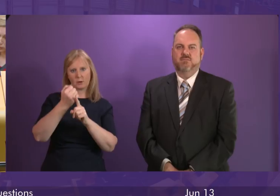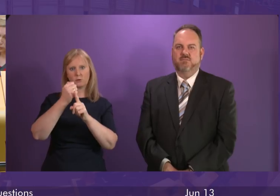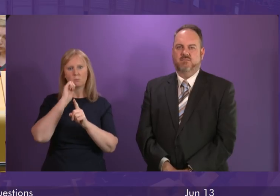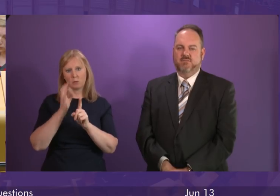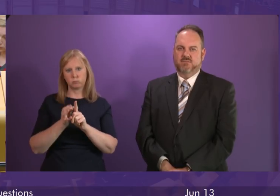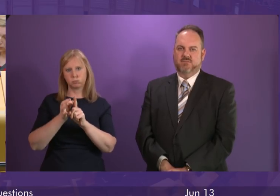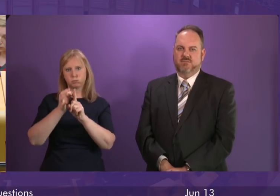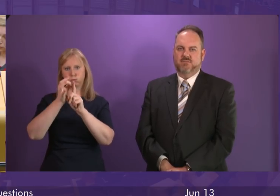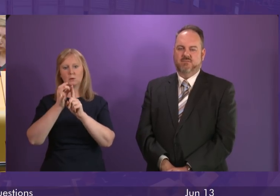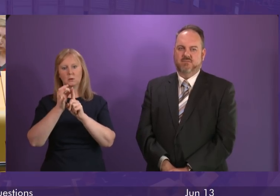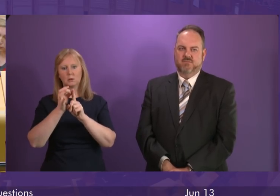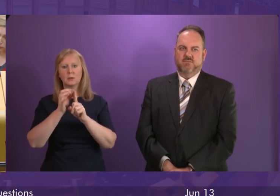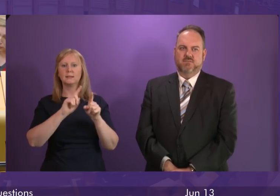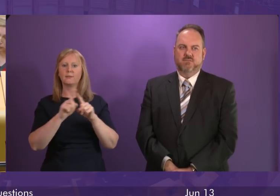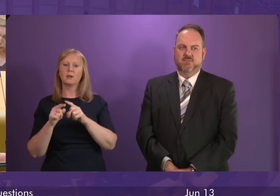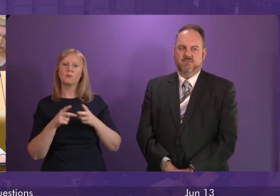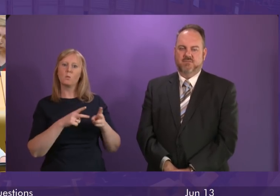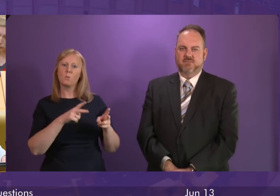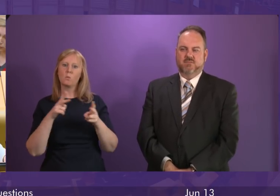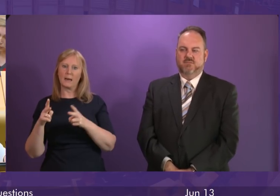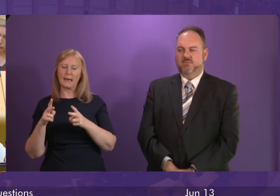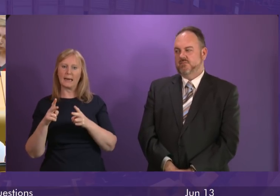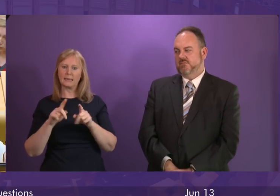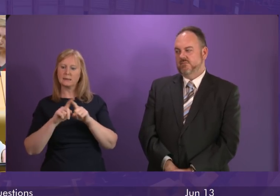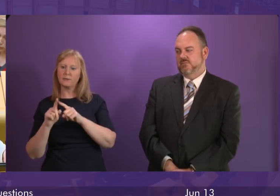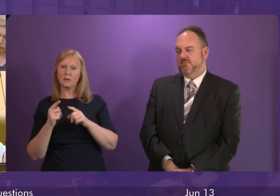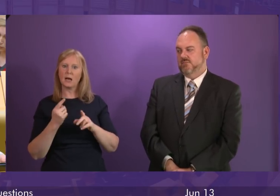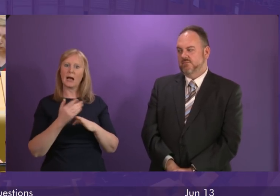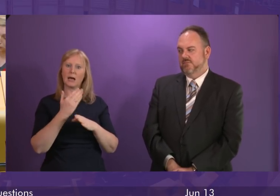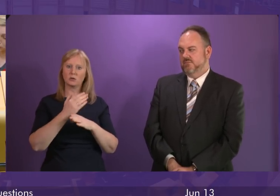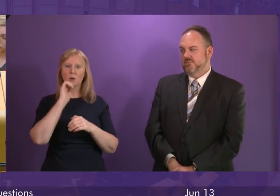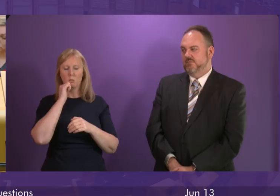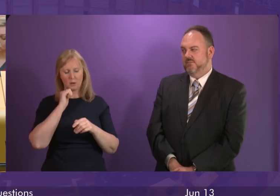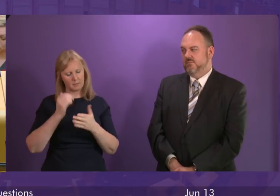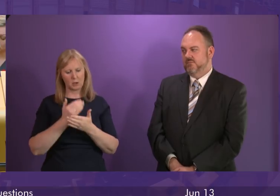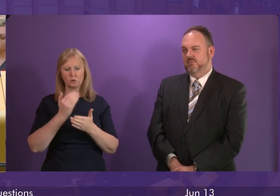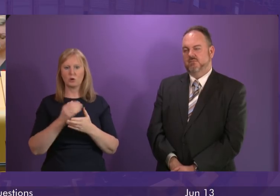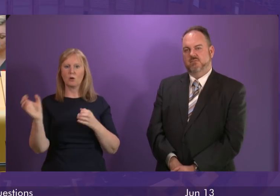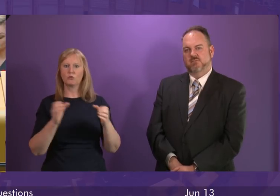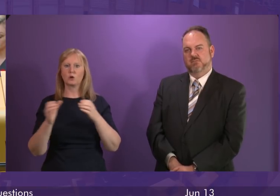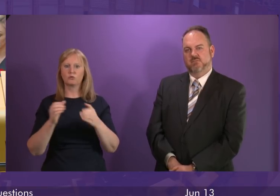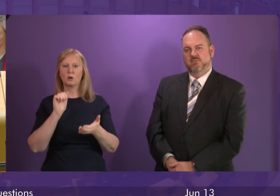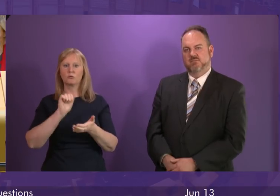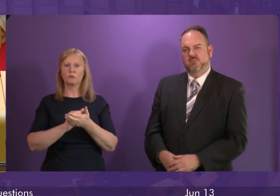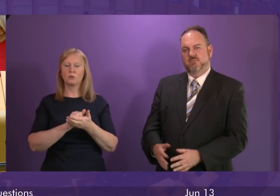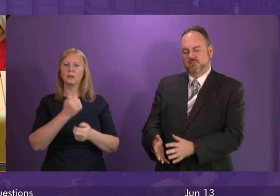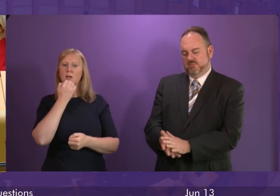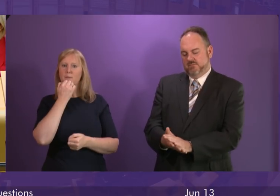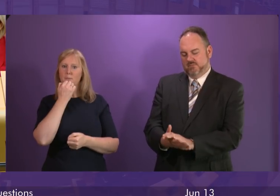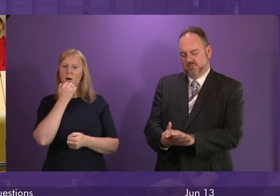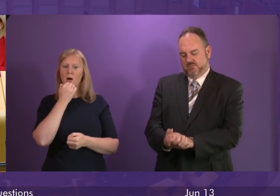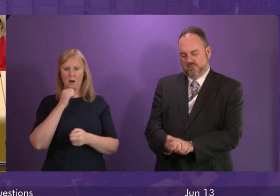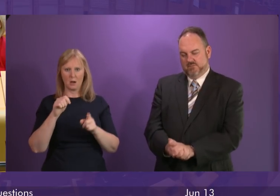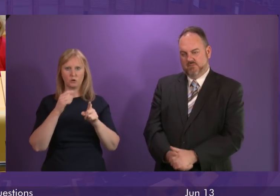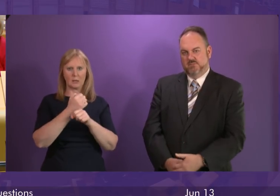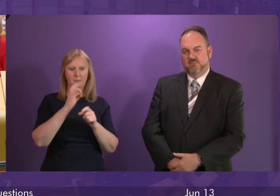to work across the different ways, the different actions that we are taking to ensure that we are recruiting the right numbers of people not just into general practice, but